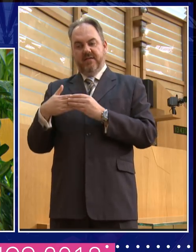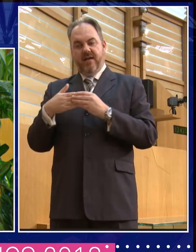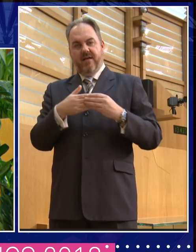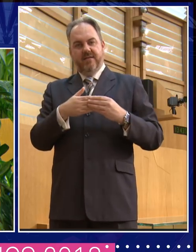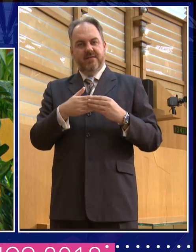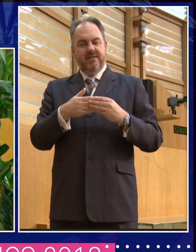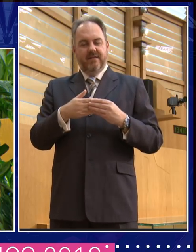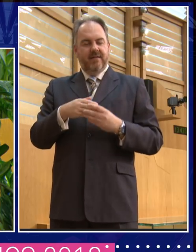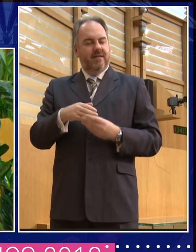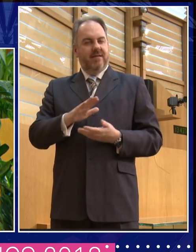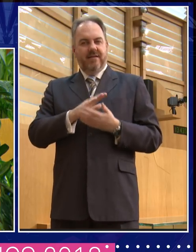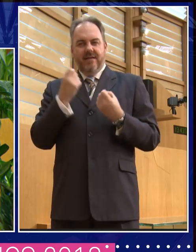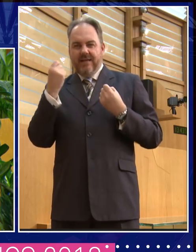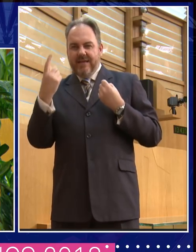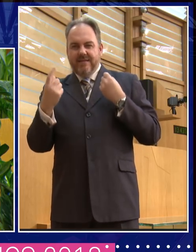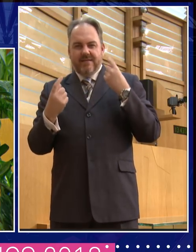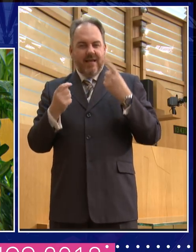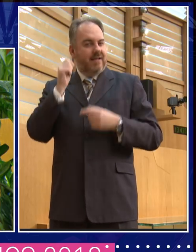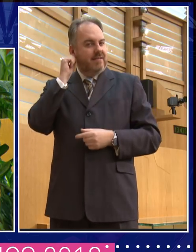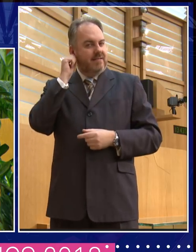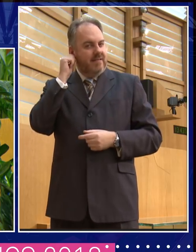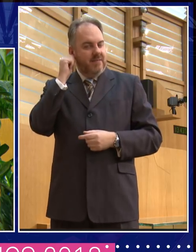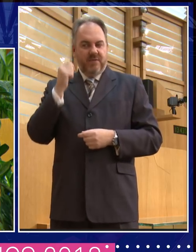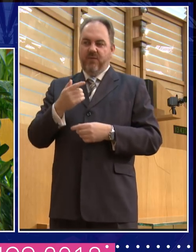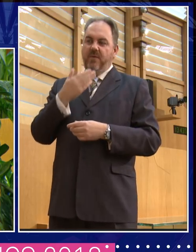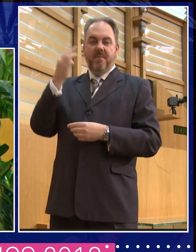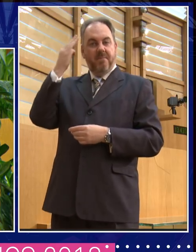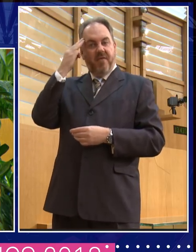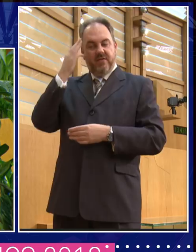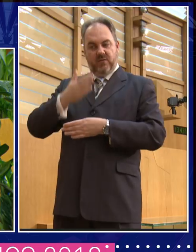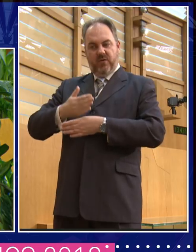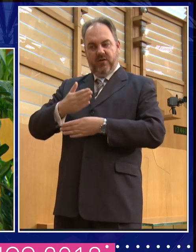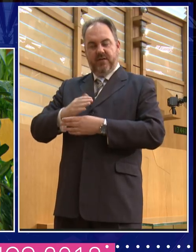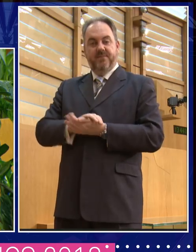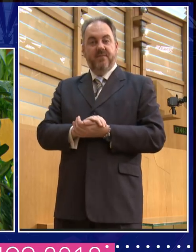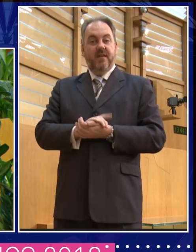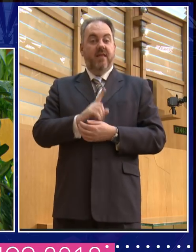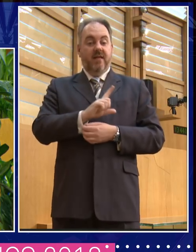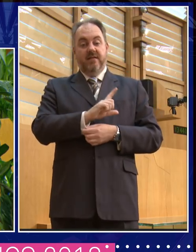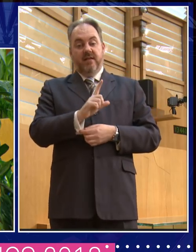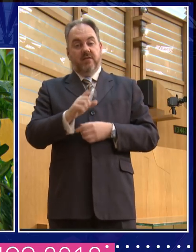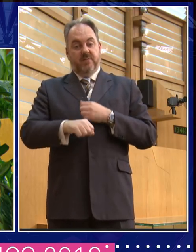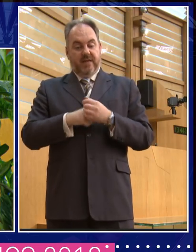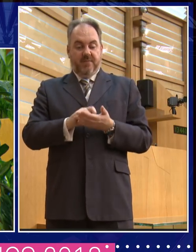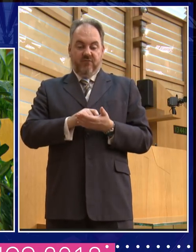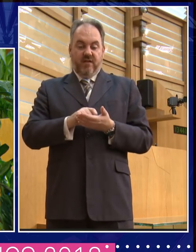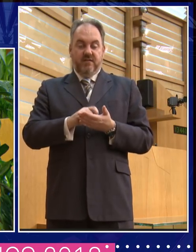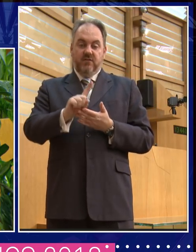tips for working mothers. In 1992 she was appointed Classics Editor of the Times Literary Supplement, a post she continues to hold,